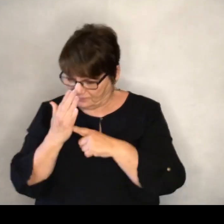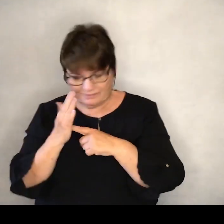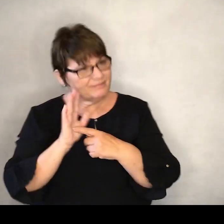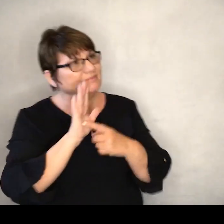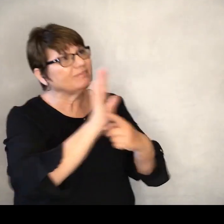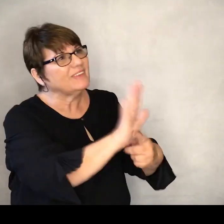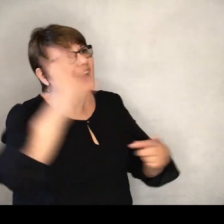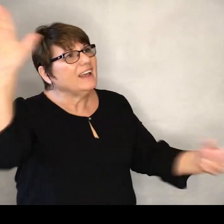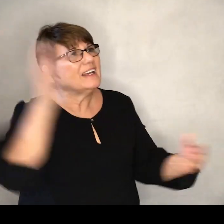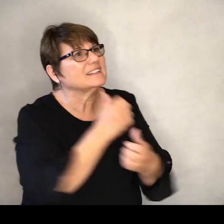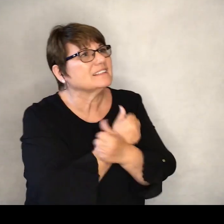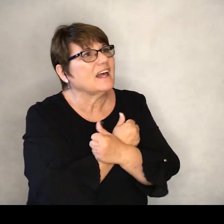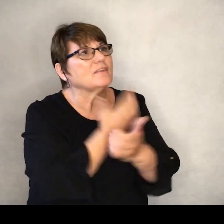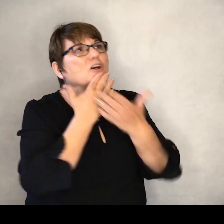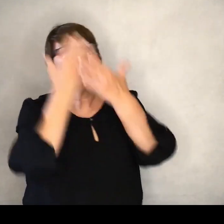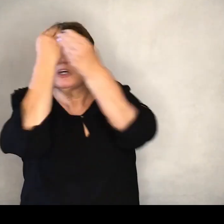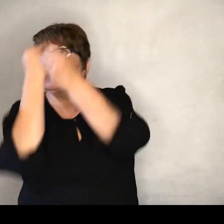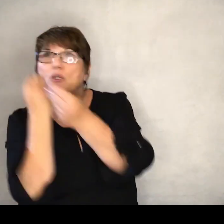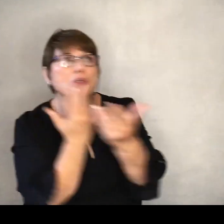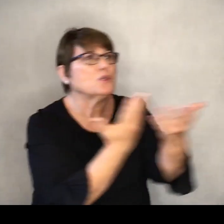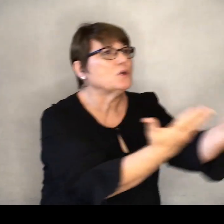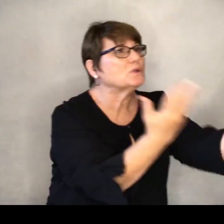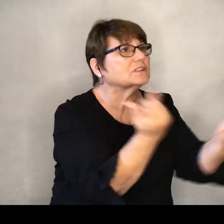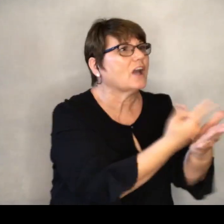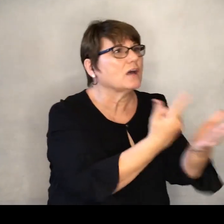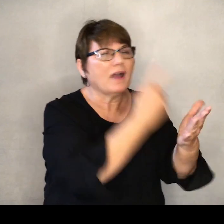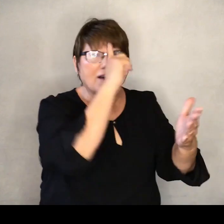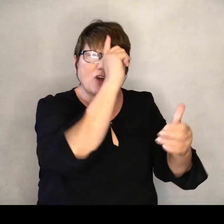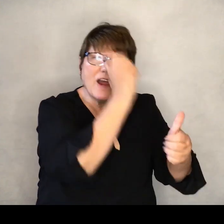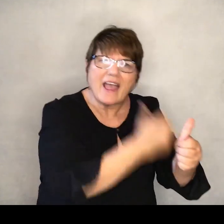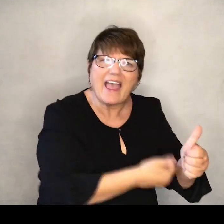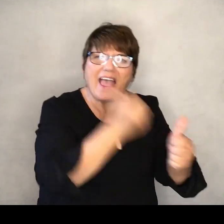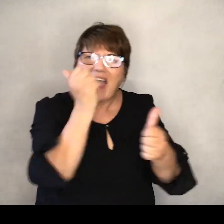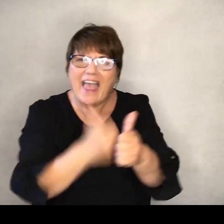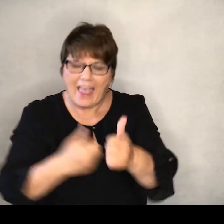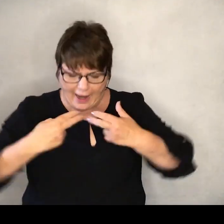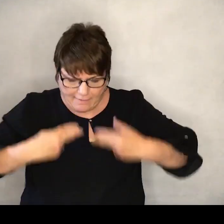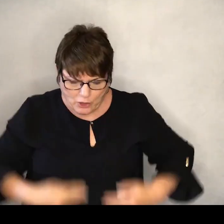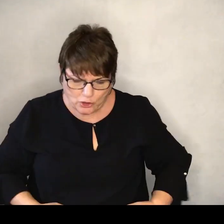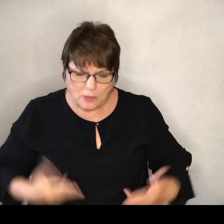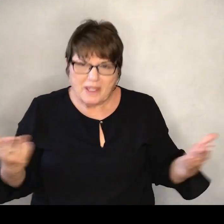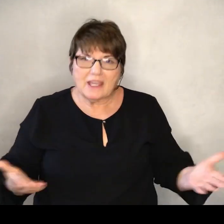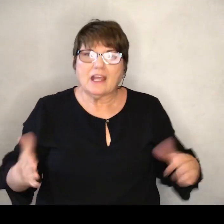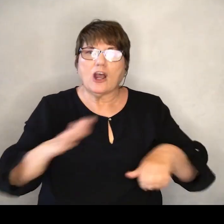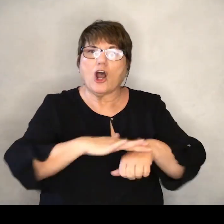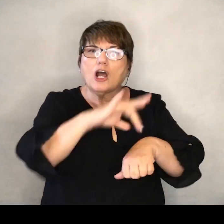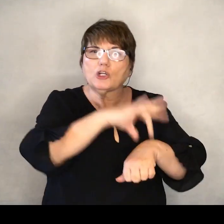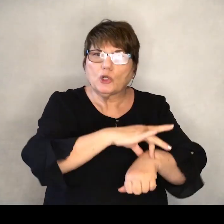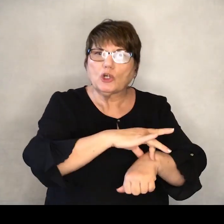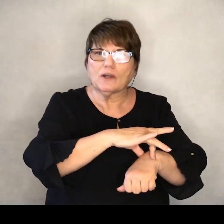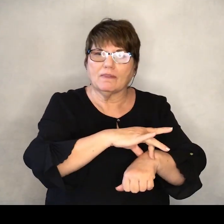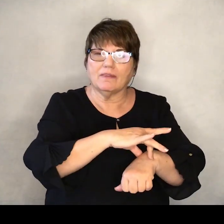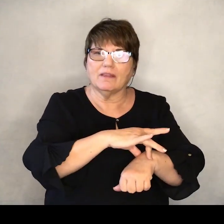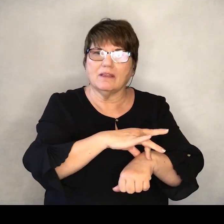and the good news of the gospel that is for every single human being on this earth.